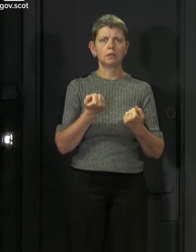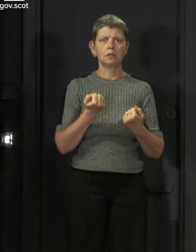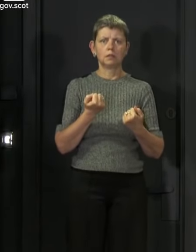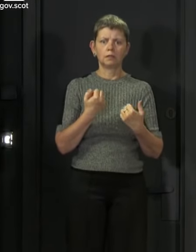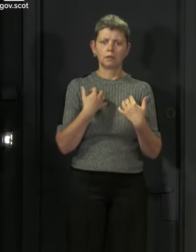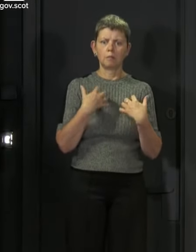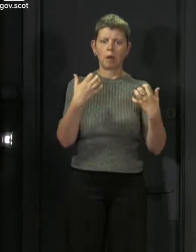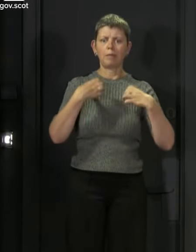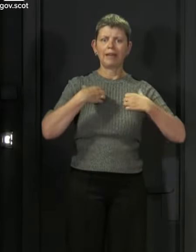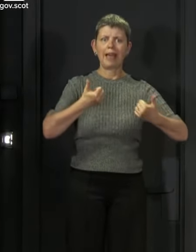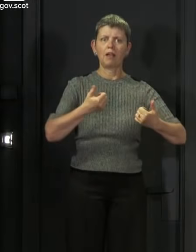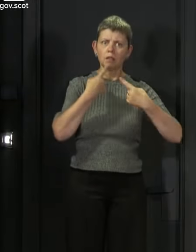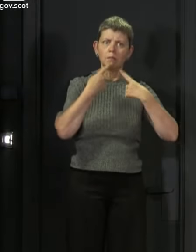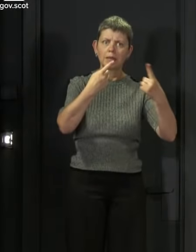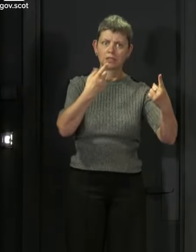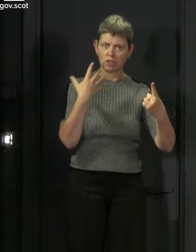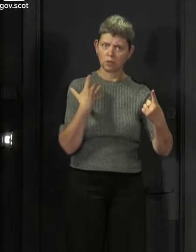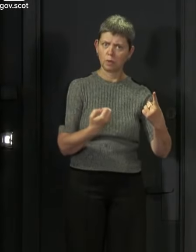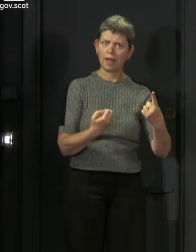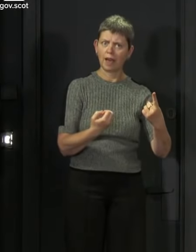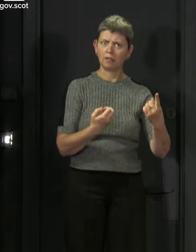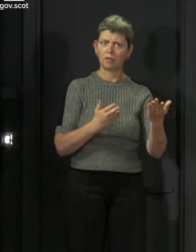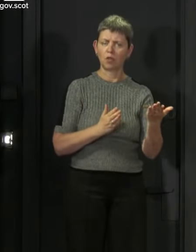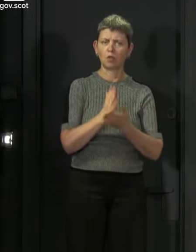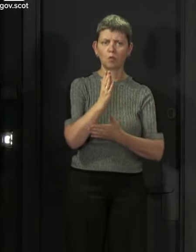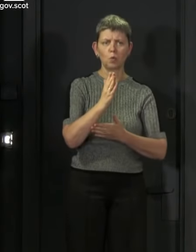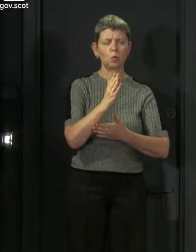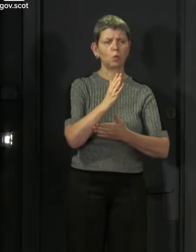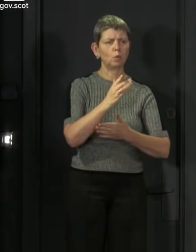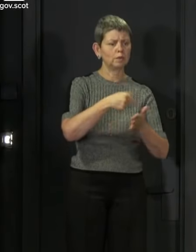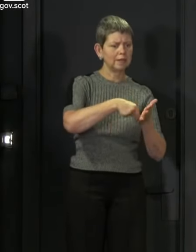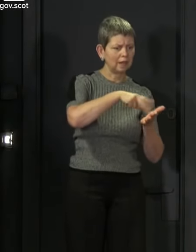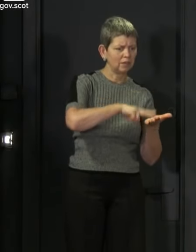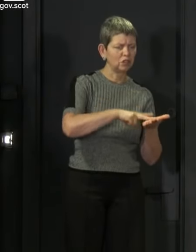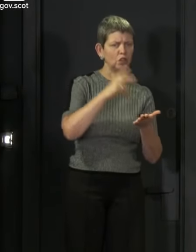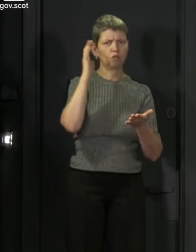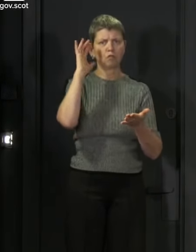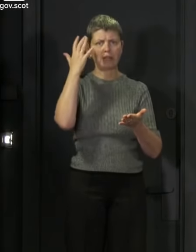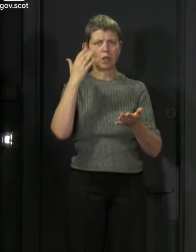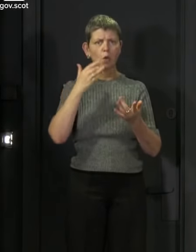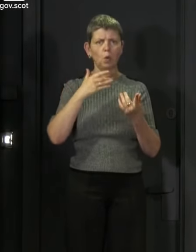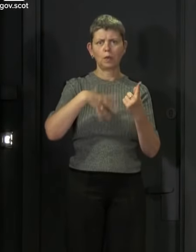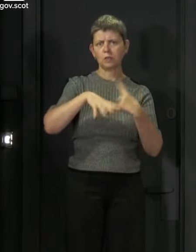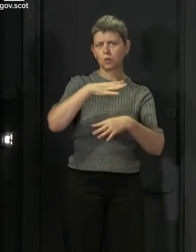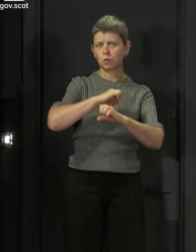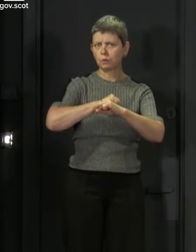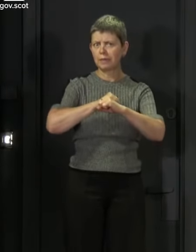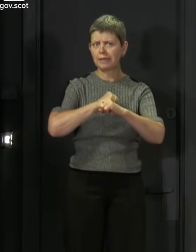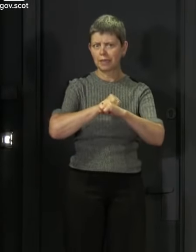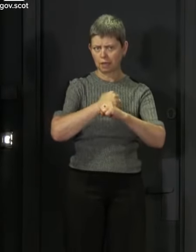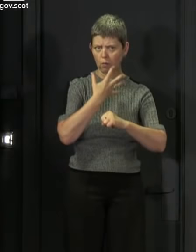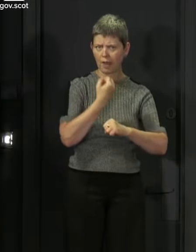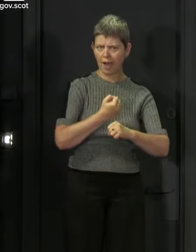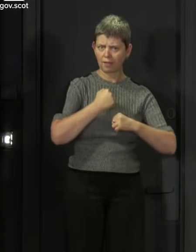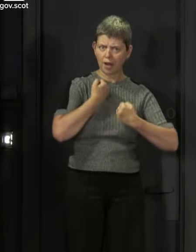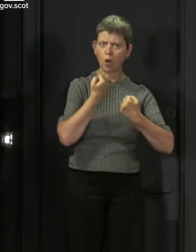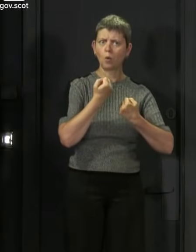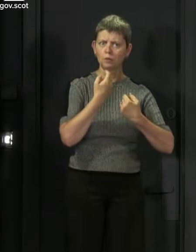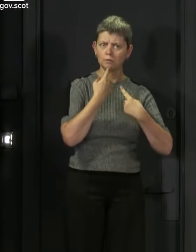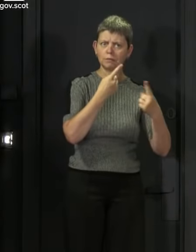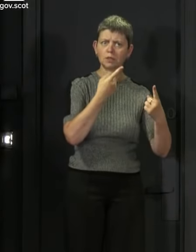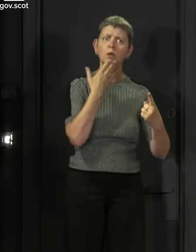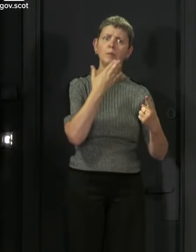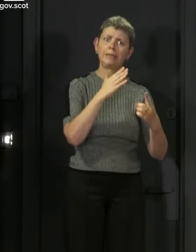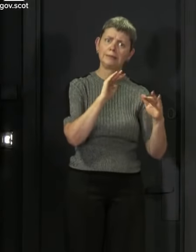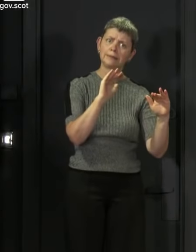public health messages through both television, radio and social media and I would encourage everybody to pay